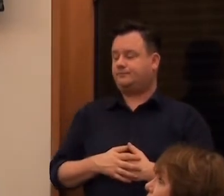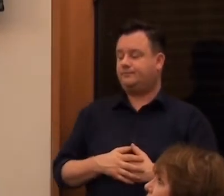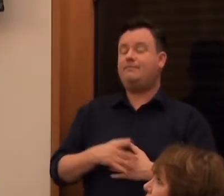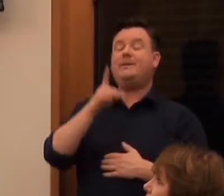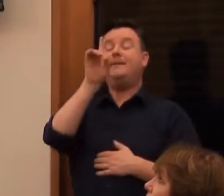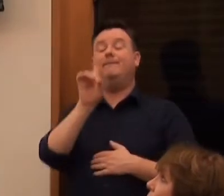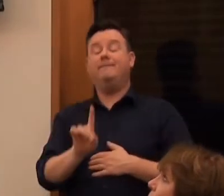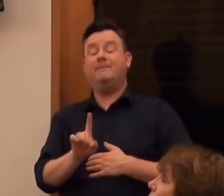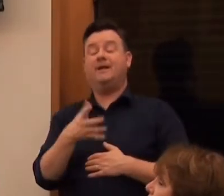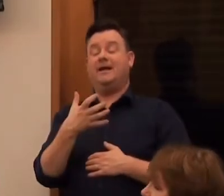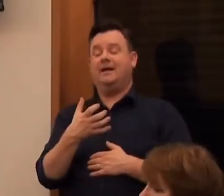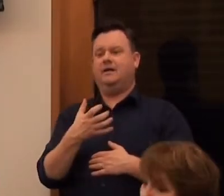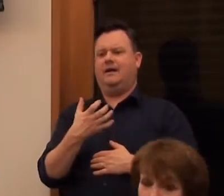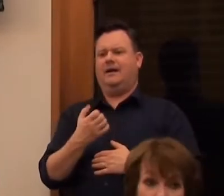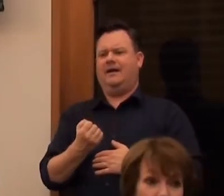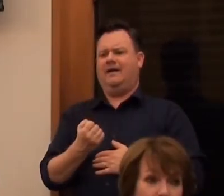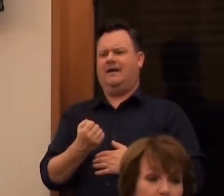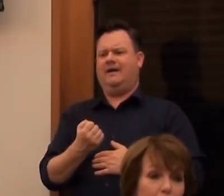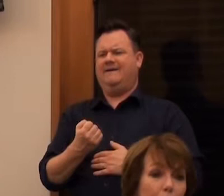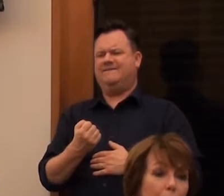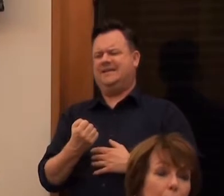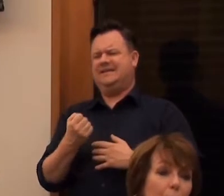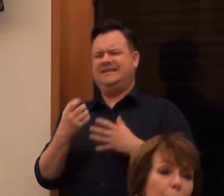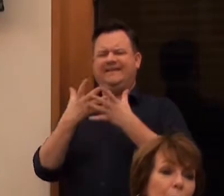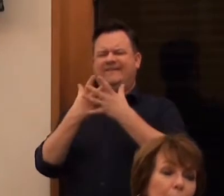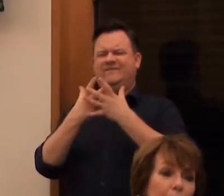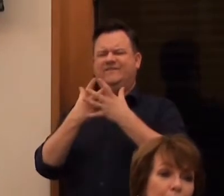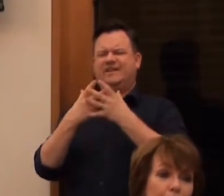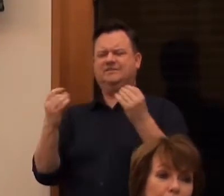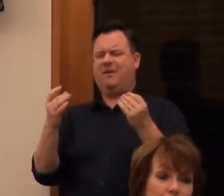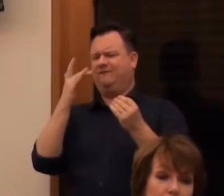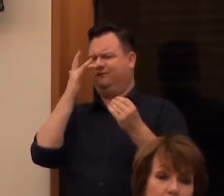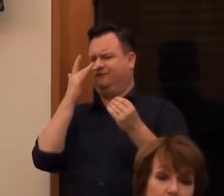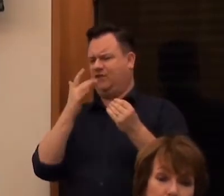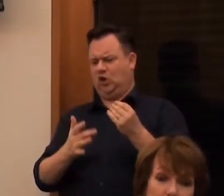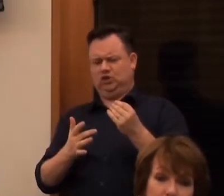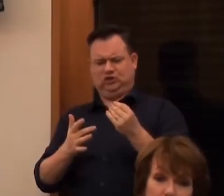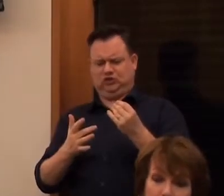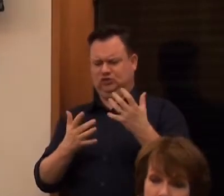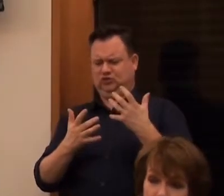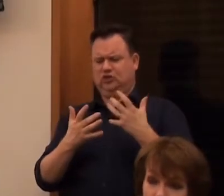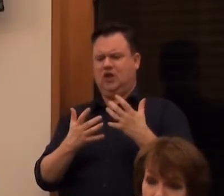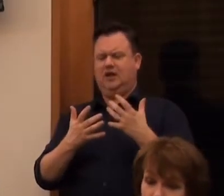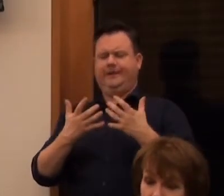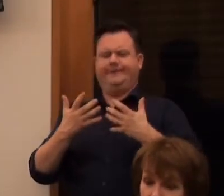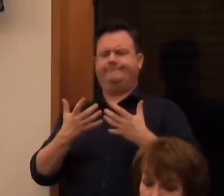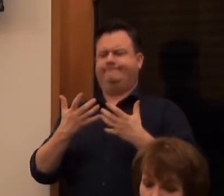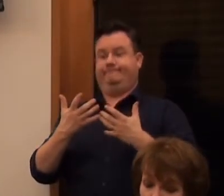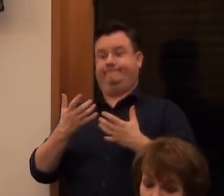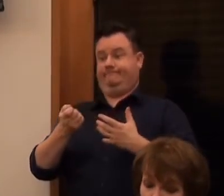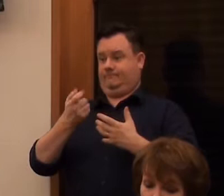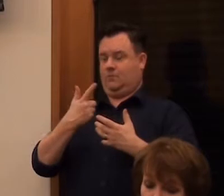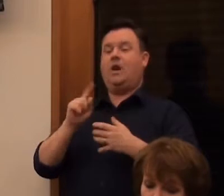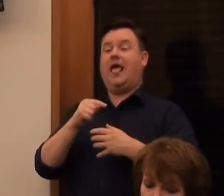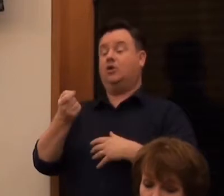had an invisible prosthetic in a way. Someone who has to take a drug every day in order to keep